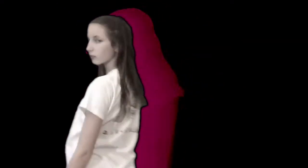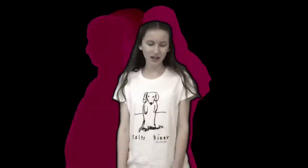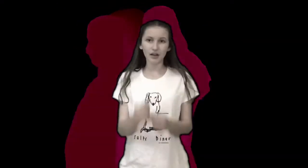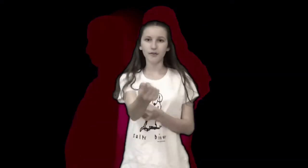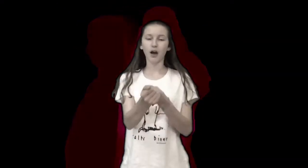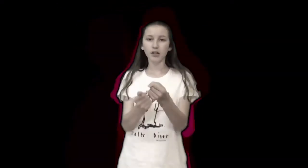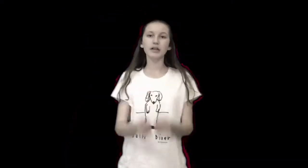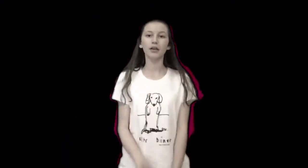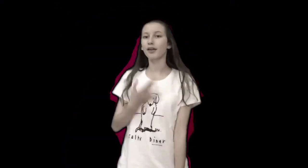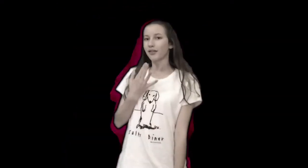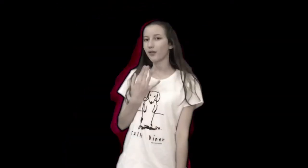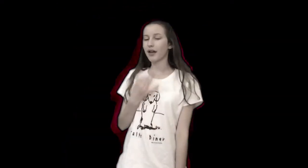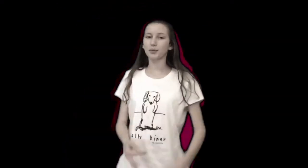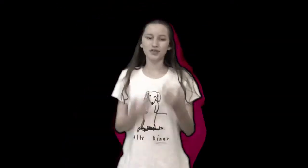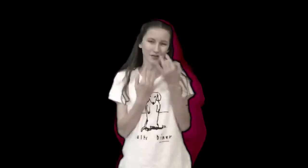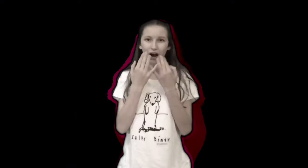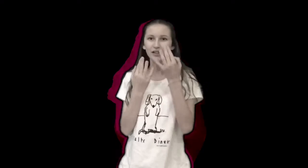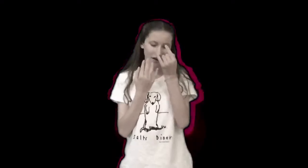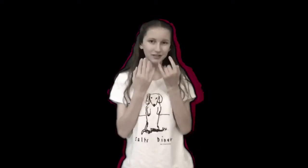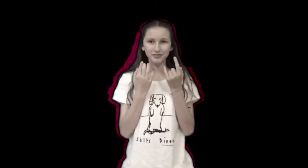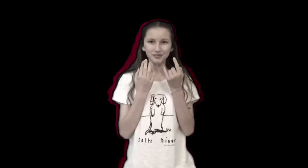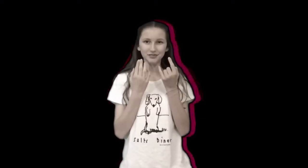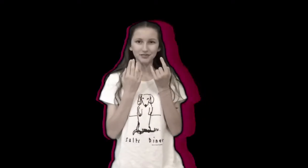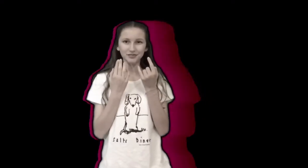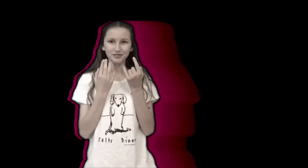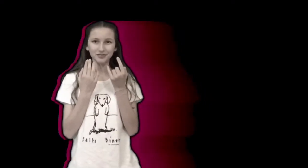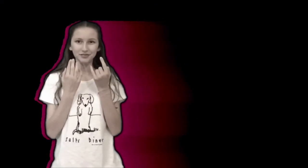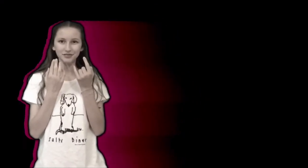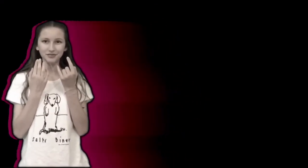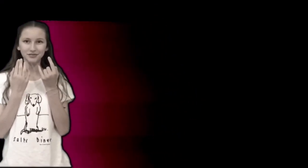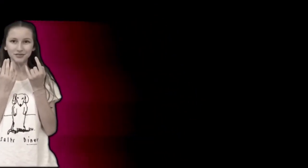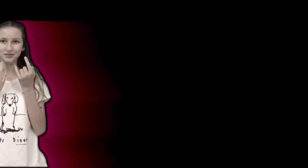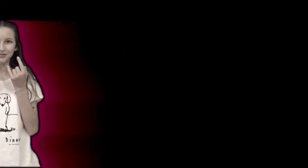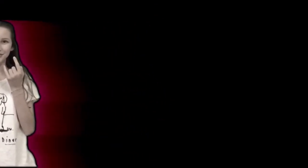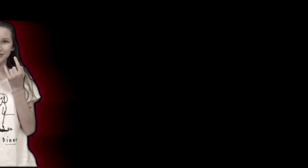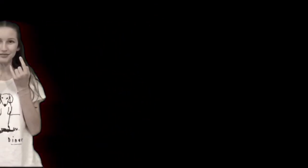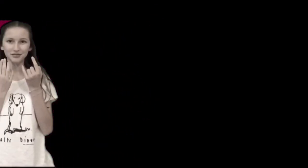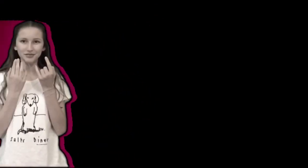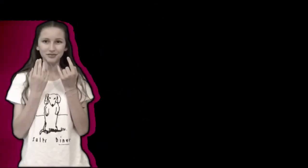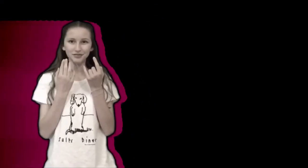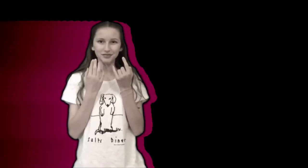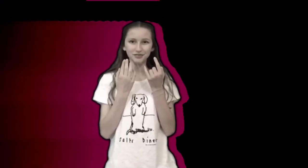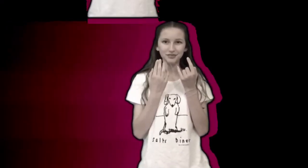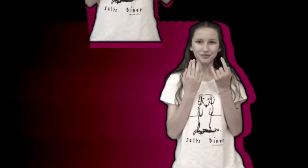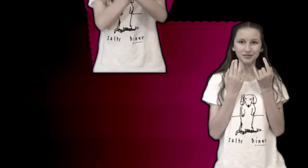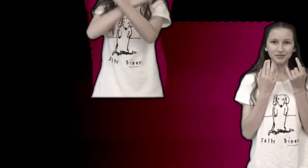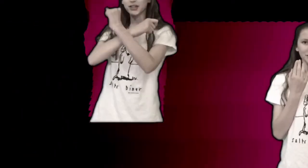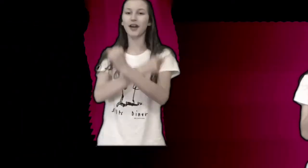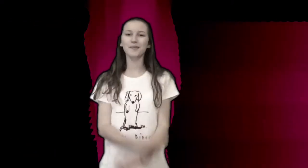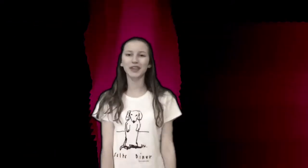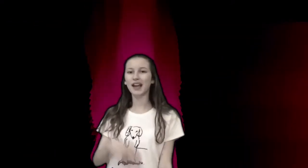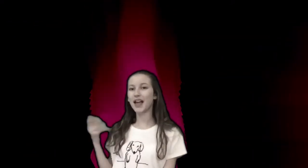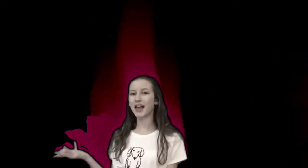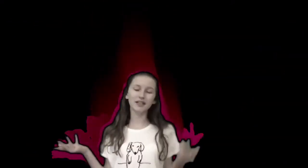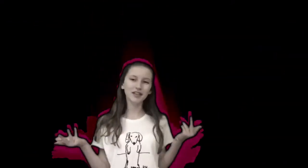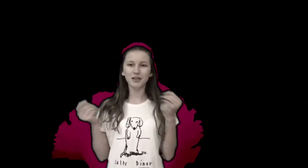We fall into parts that we hold together, we've passed the ends that we chase forever